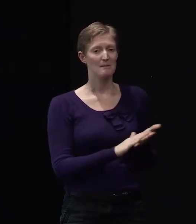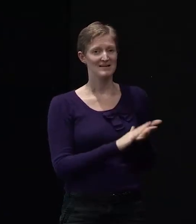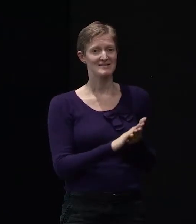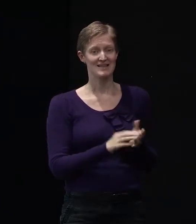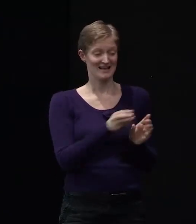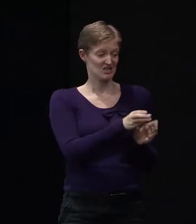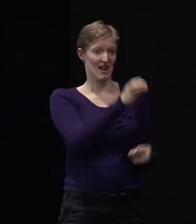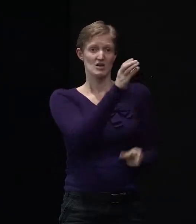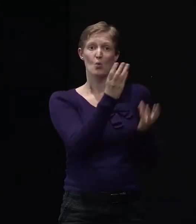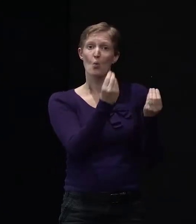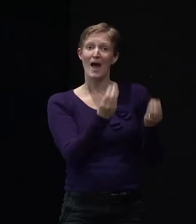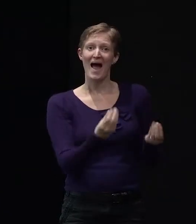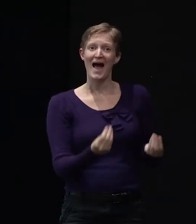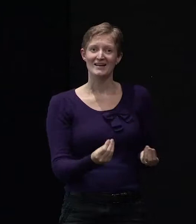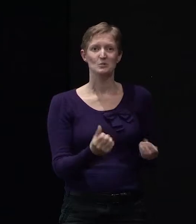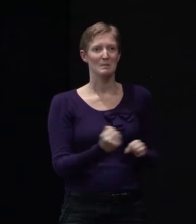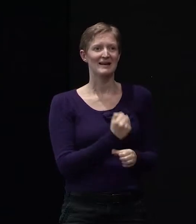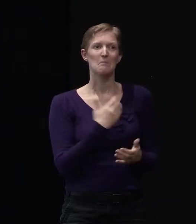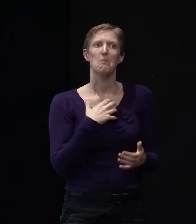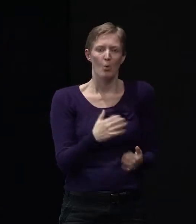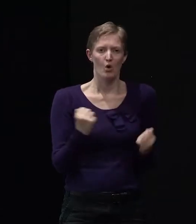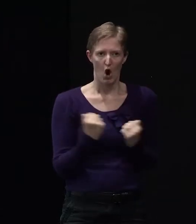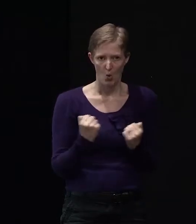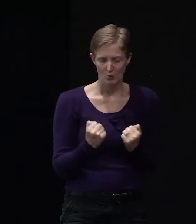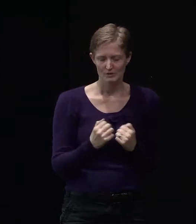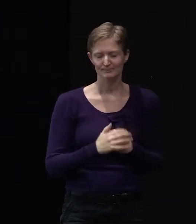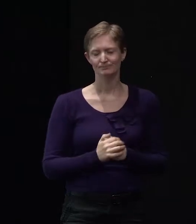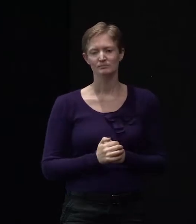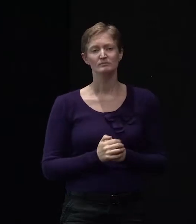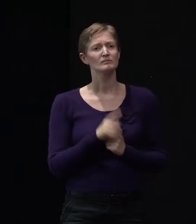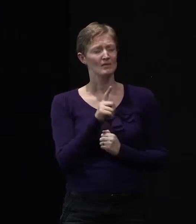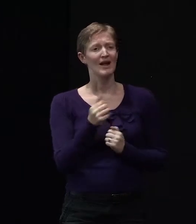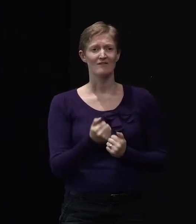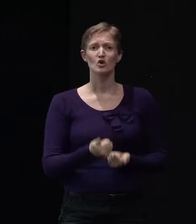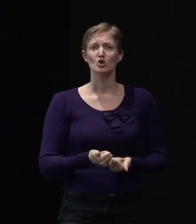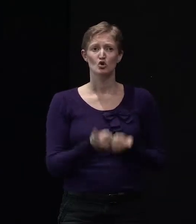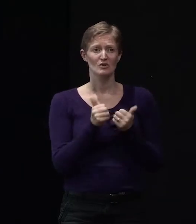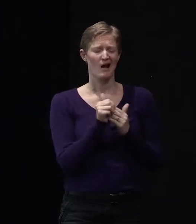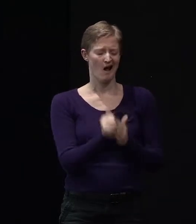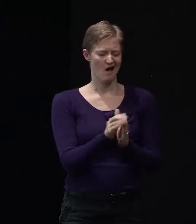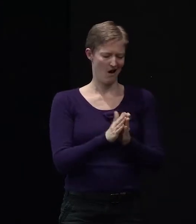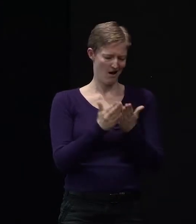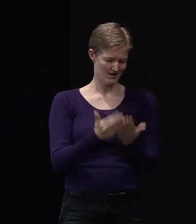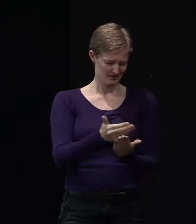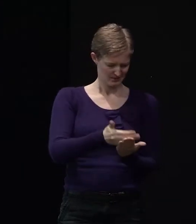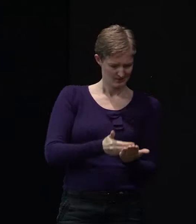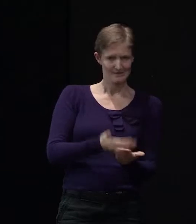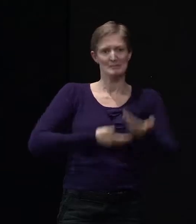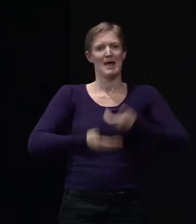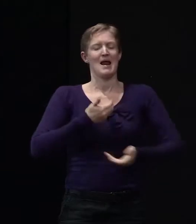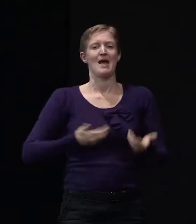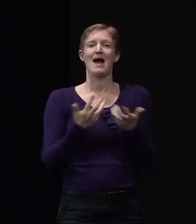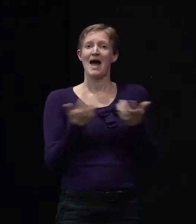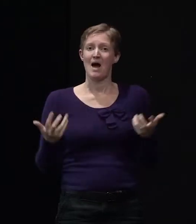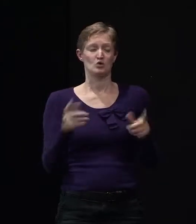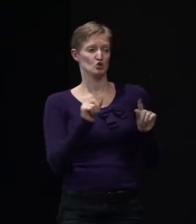actually will probably make the house perform even worse. But there has been some good guidance done on how to do this, and there are some tricks to the trade for putting